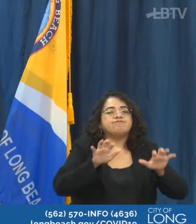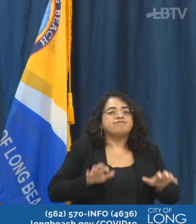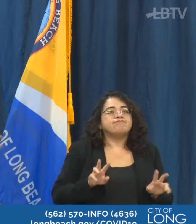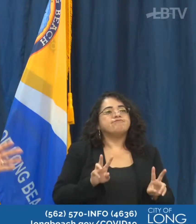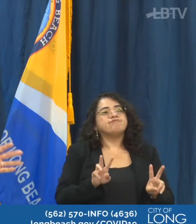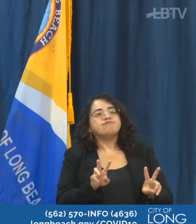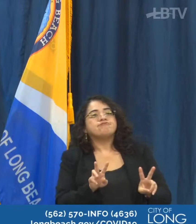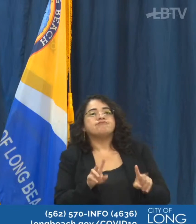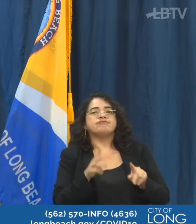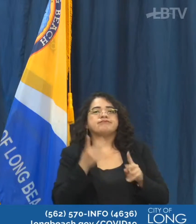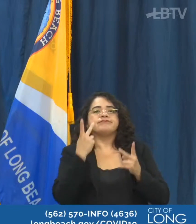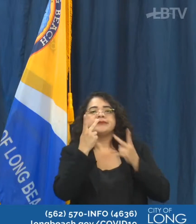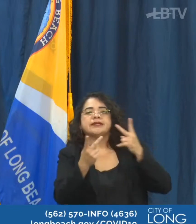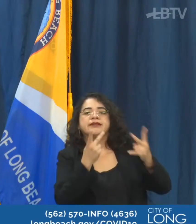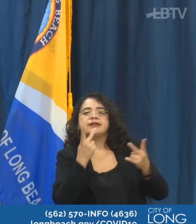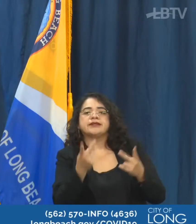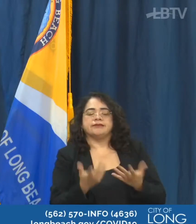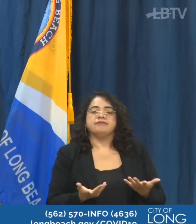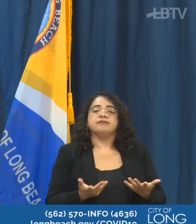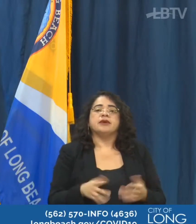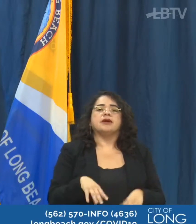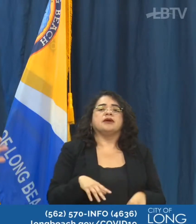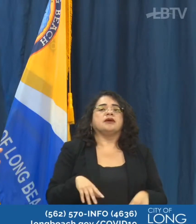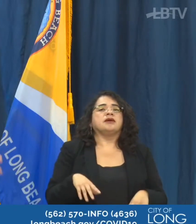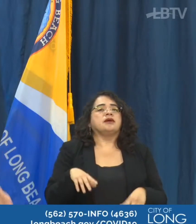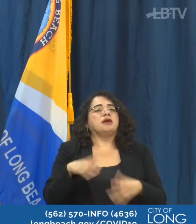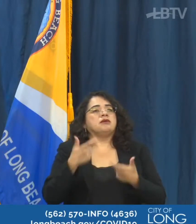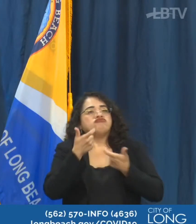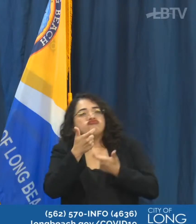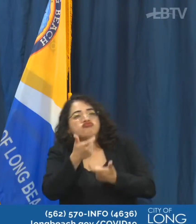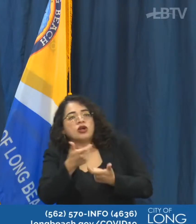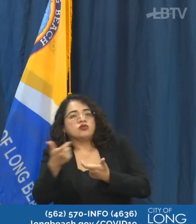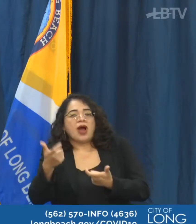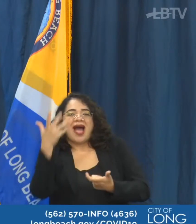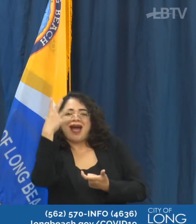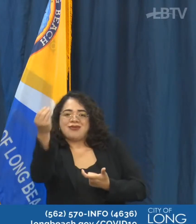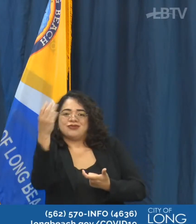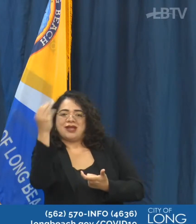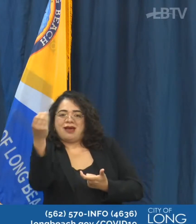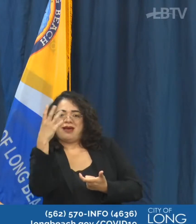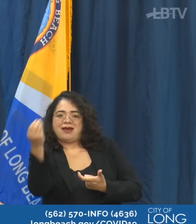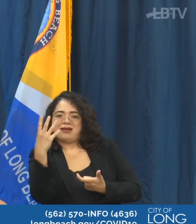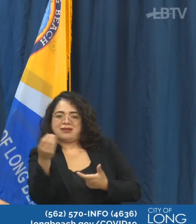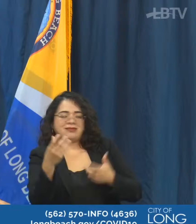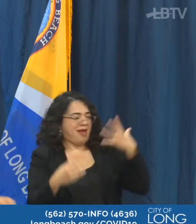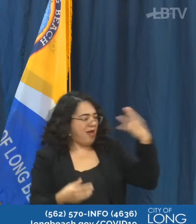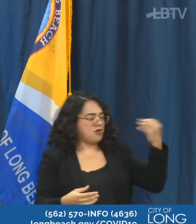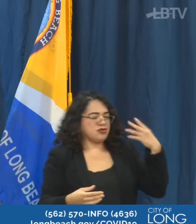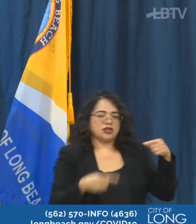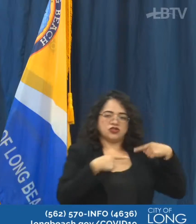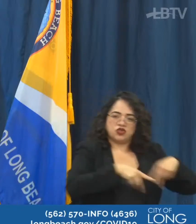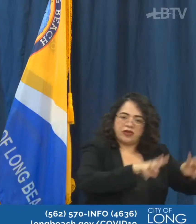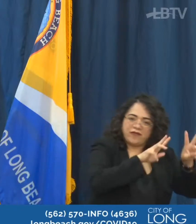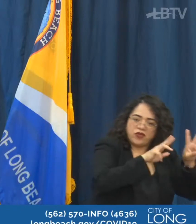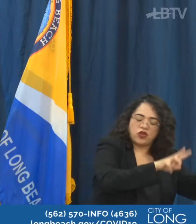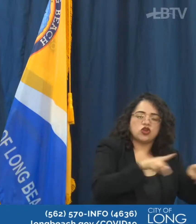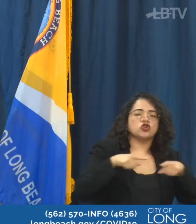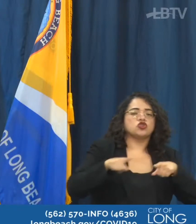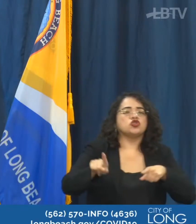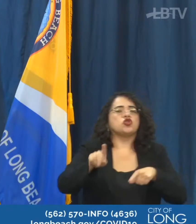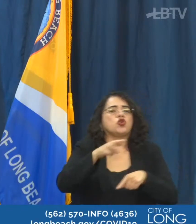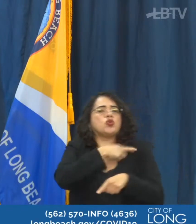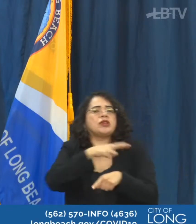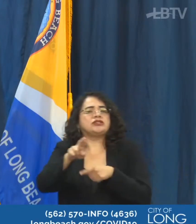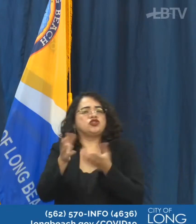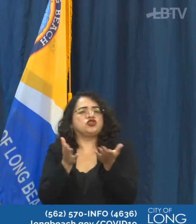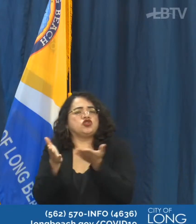large expansion of being able to have many more folks at those services. And that is going to be in the guidance again